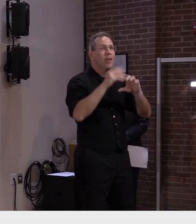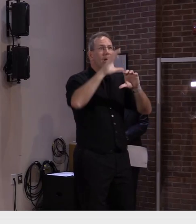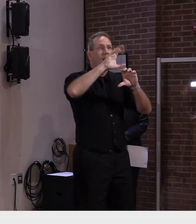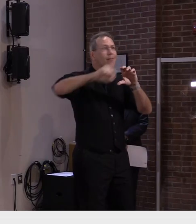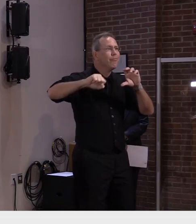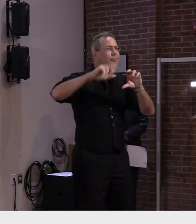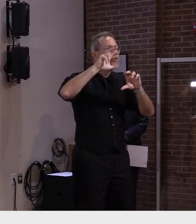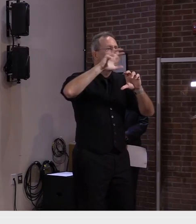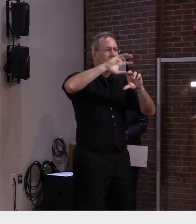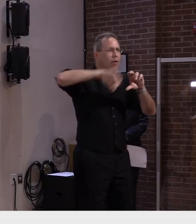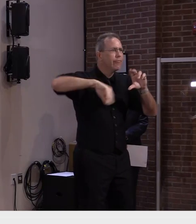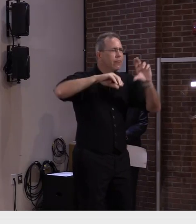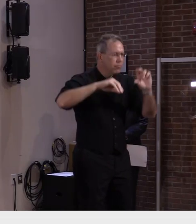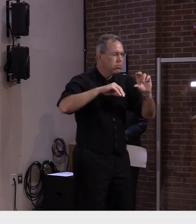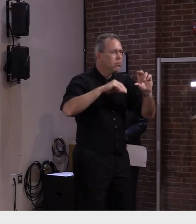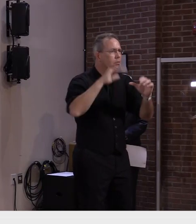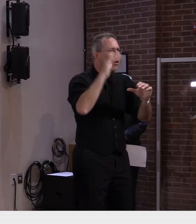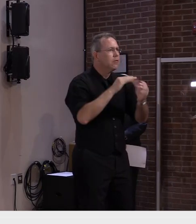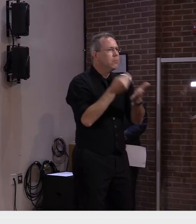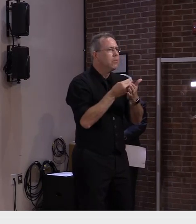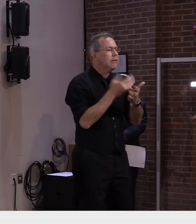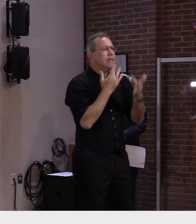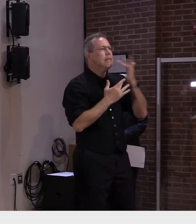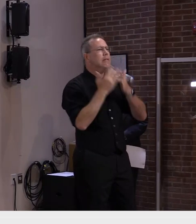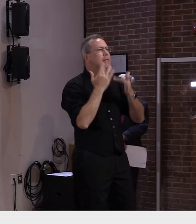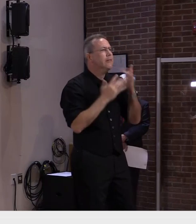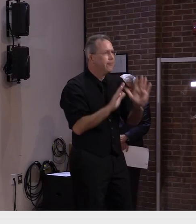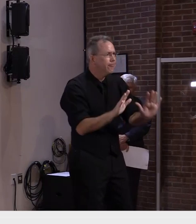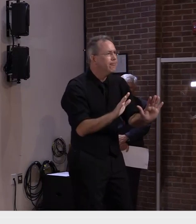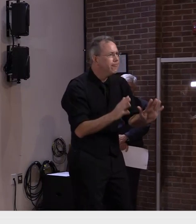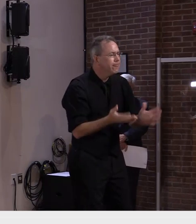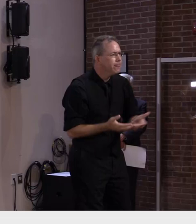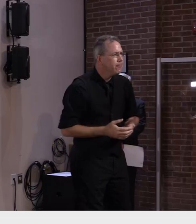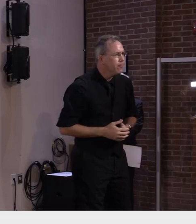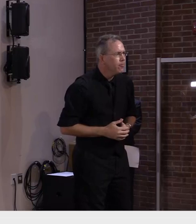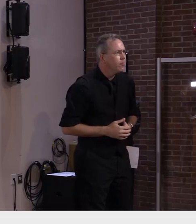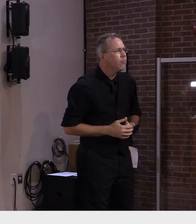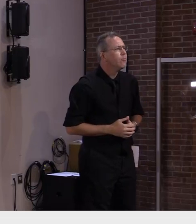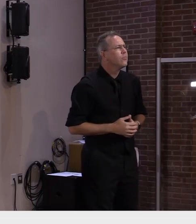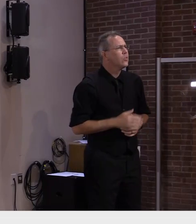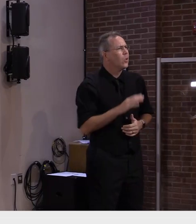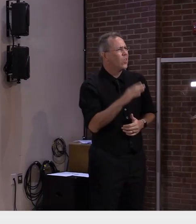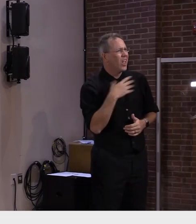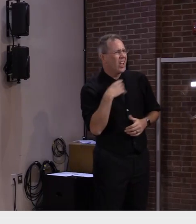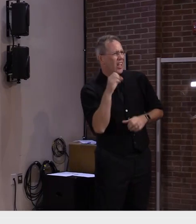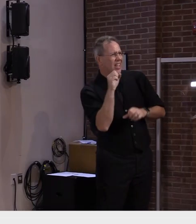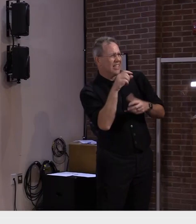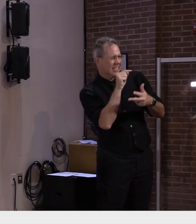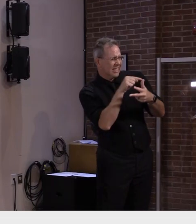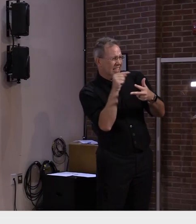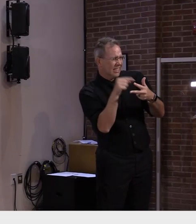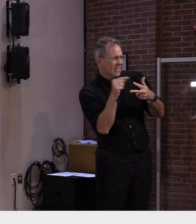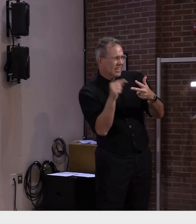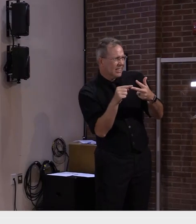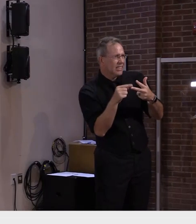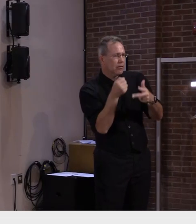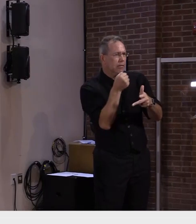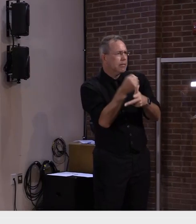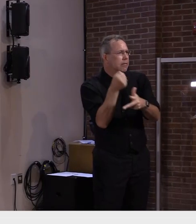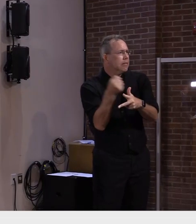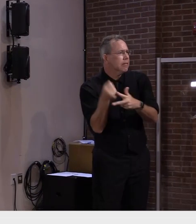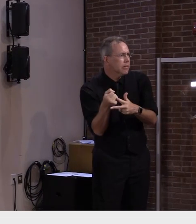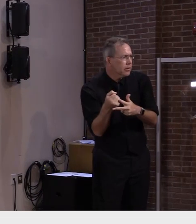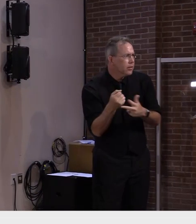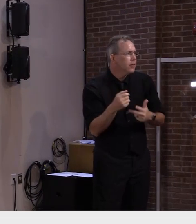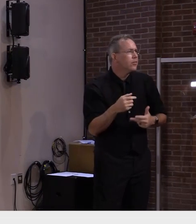these programs played an important role in providing temporary assistance to make sure many Vermonters